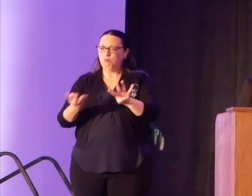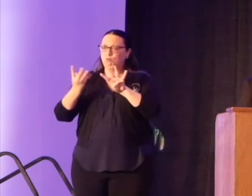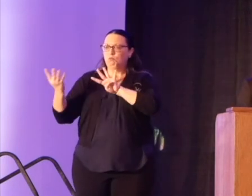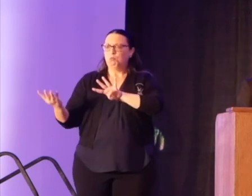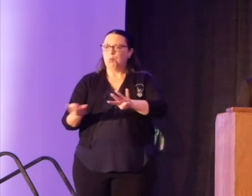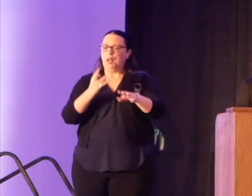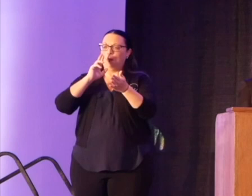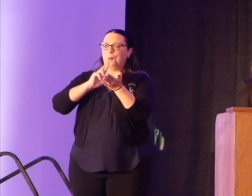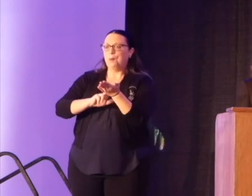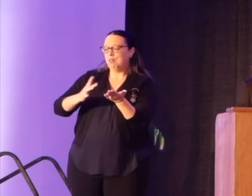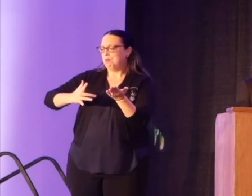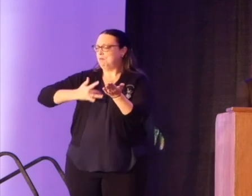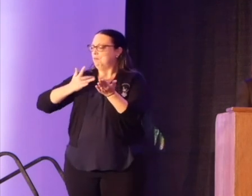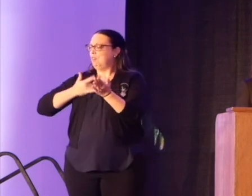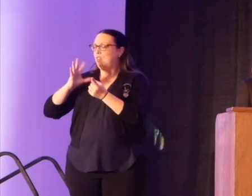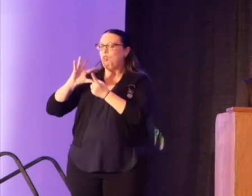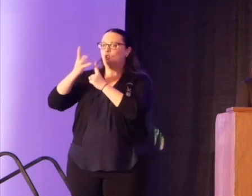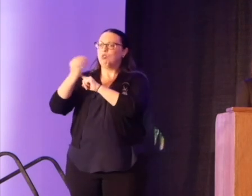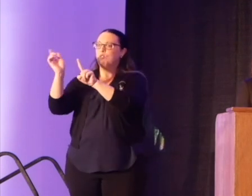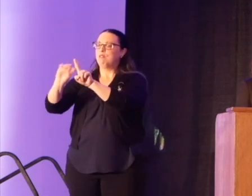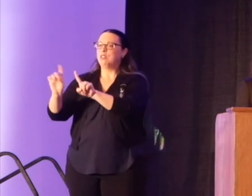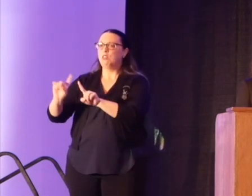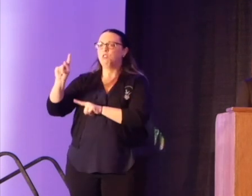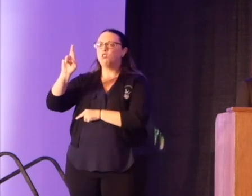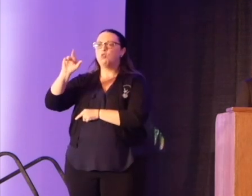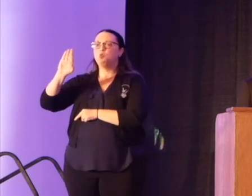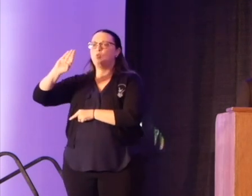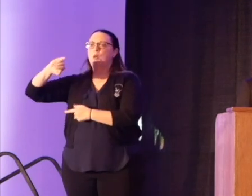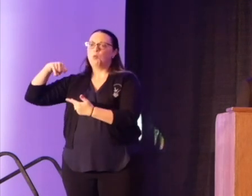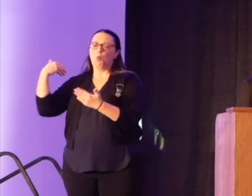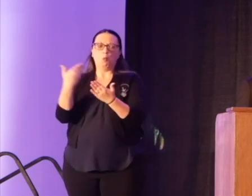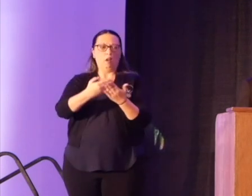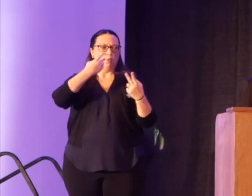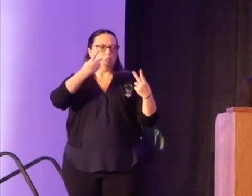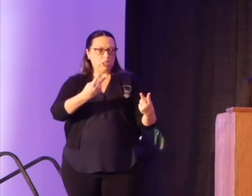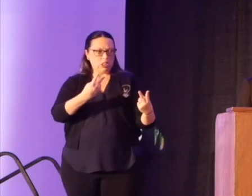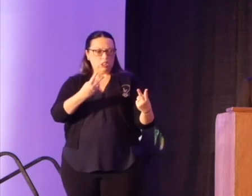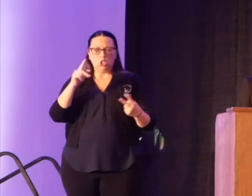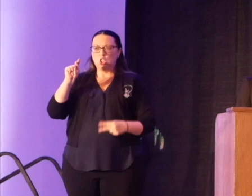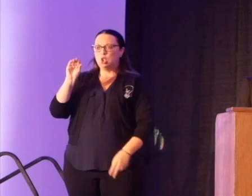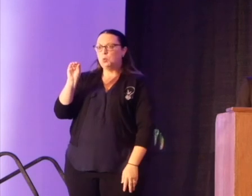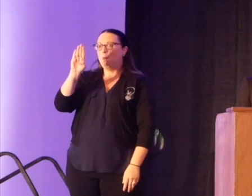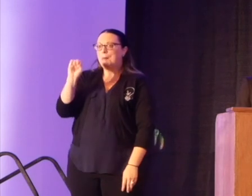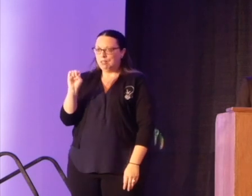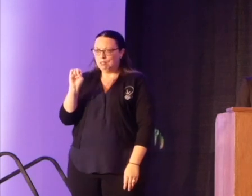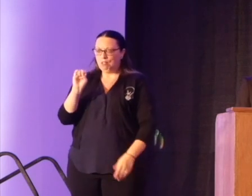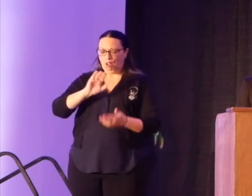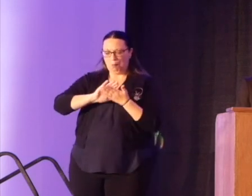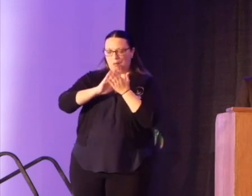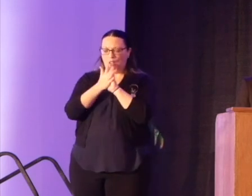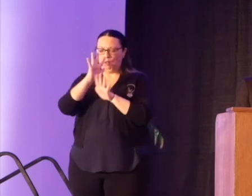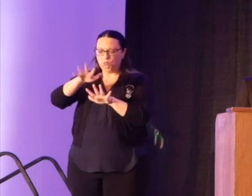and culture of different tribes to see, to be, and to become part of a new